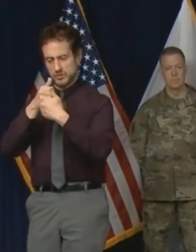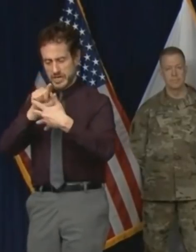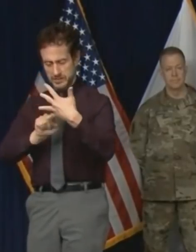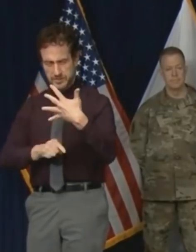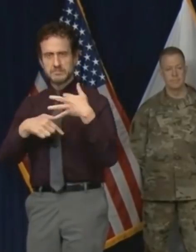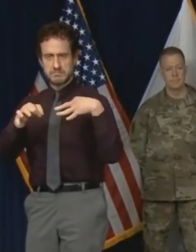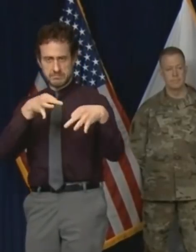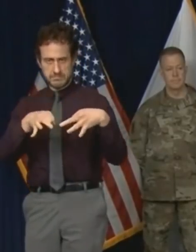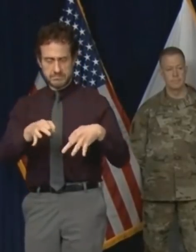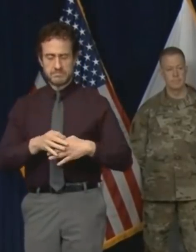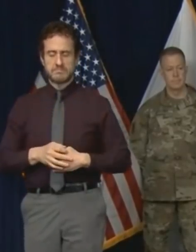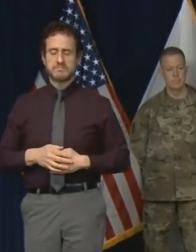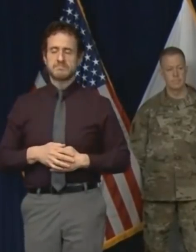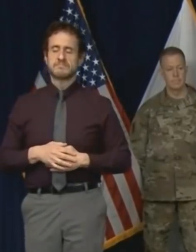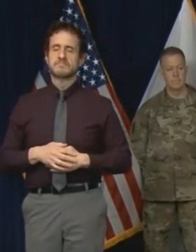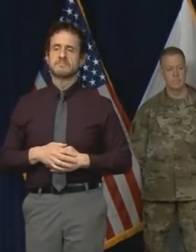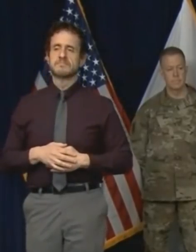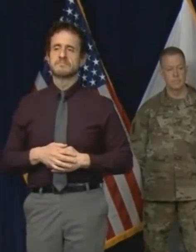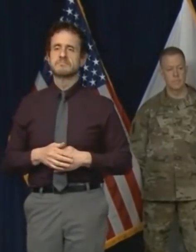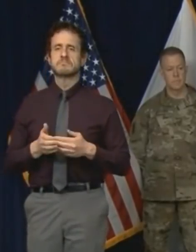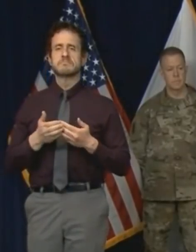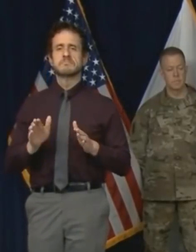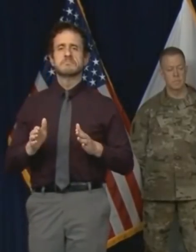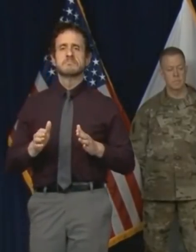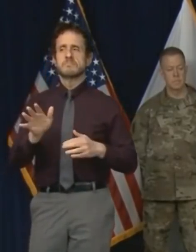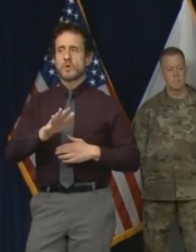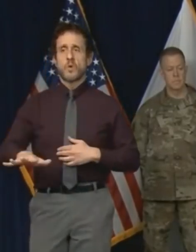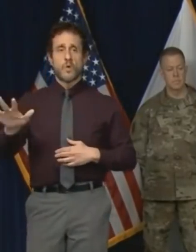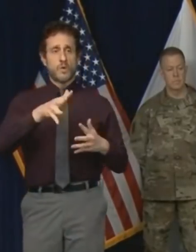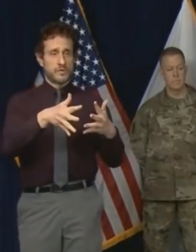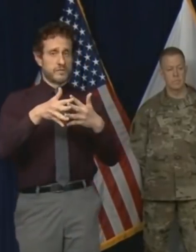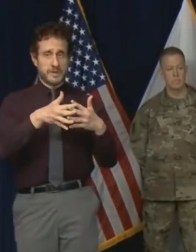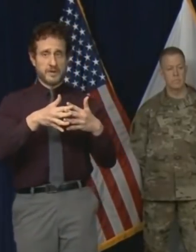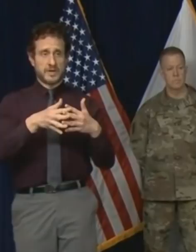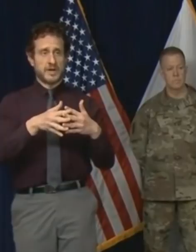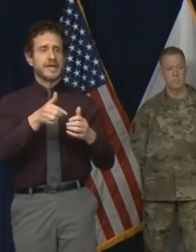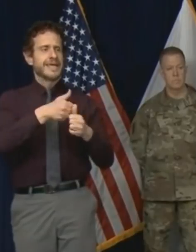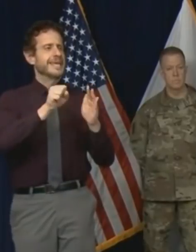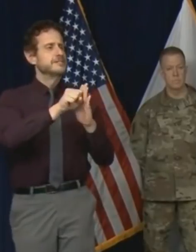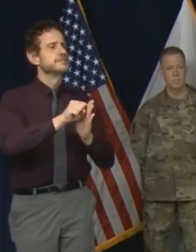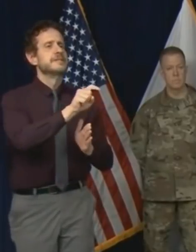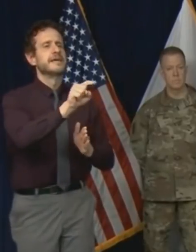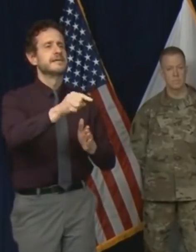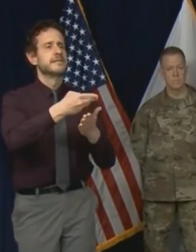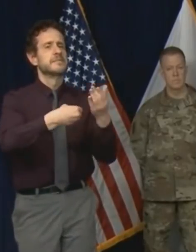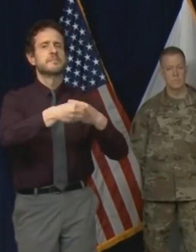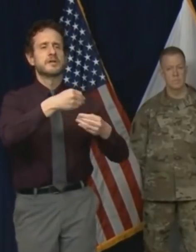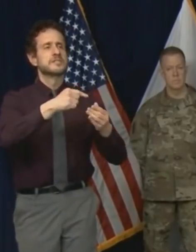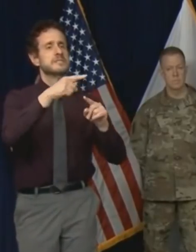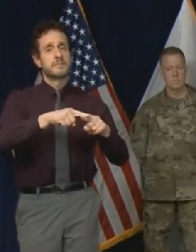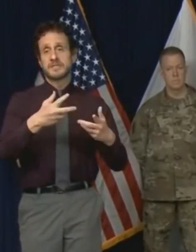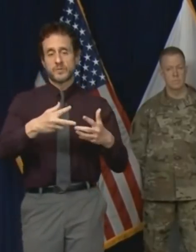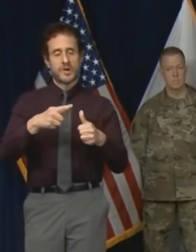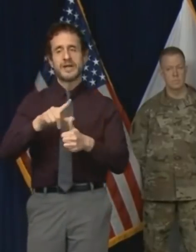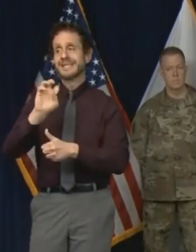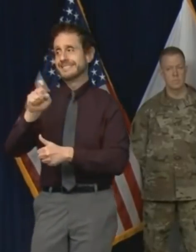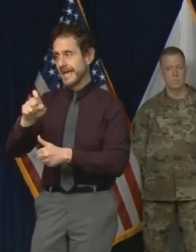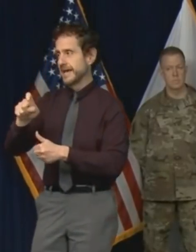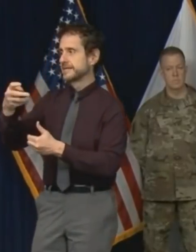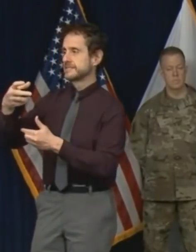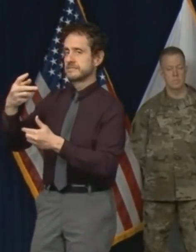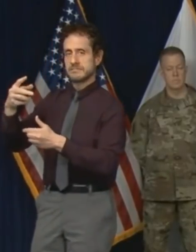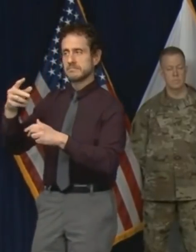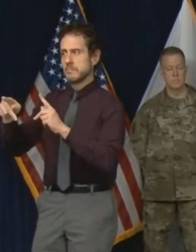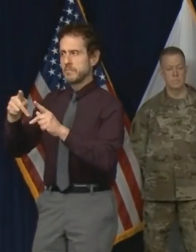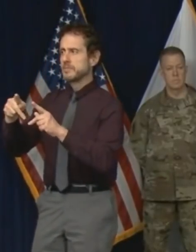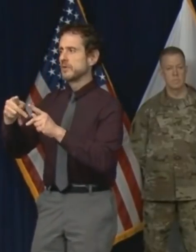As a general rule of thumb state budgets across the United States are dependent upon taxes on income sales and other